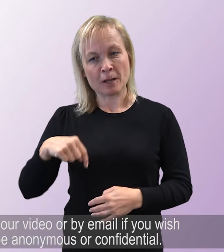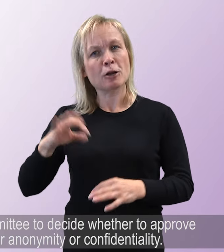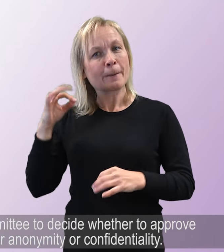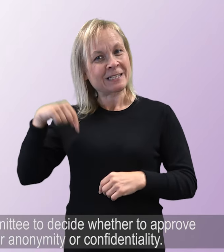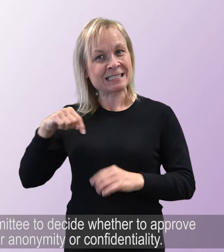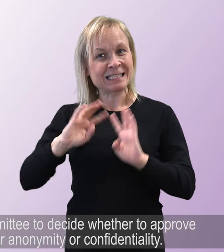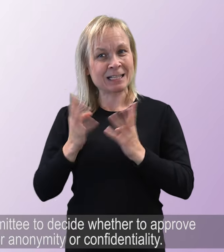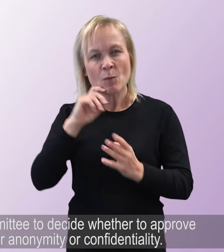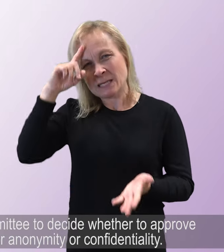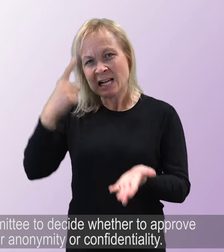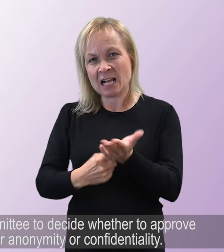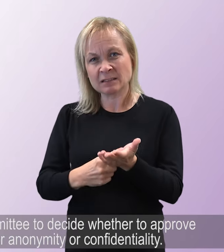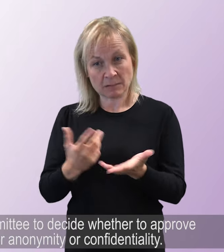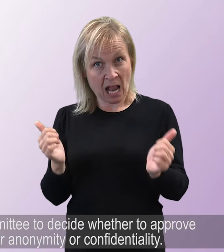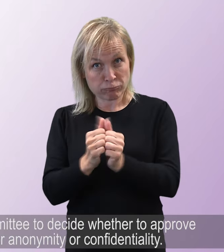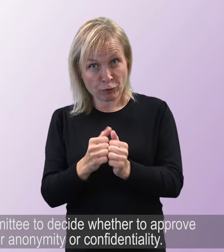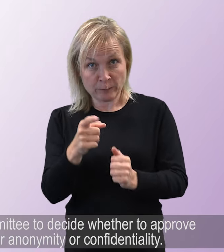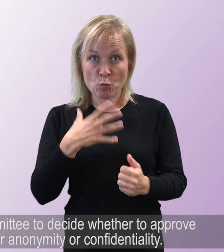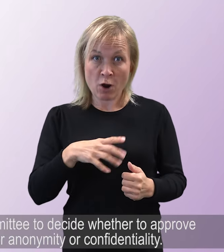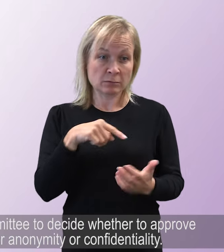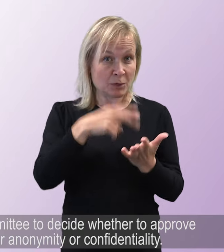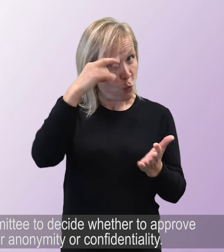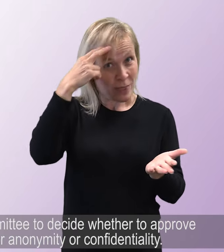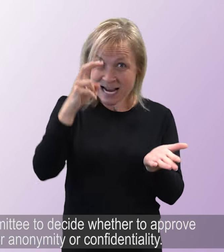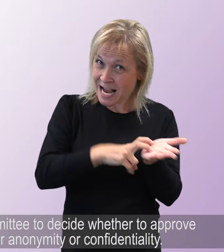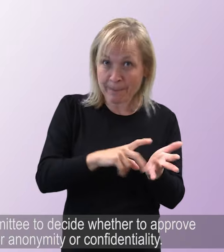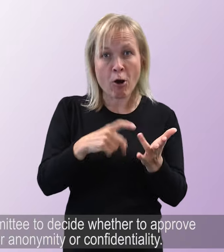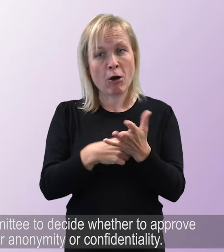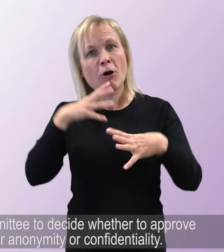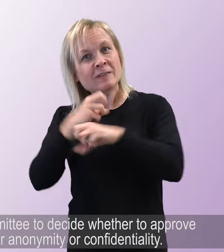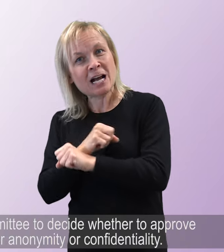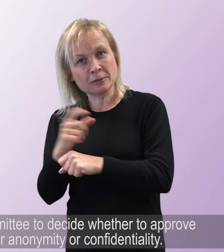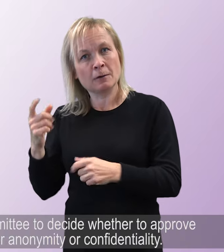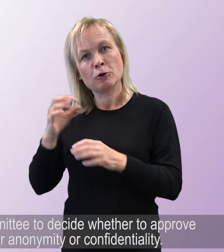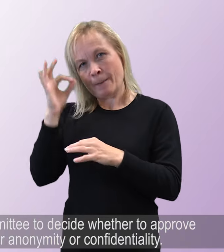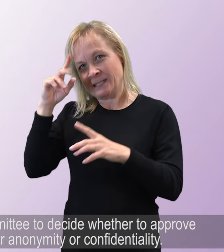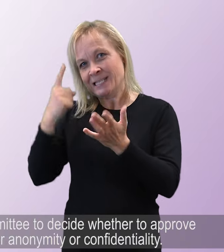It will be for the committee to decide whether to approve your request for anonymity or confidentiality.